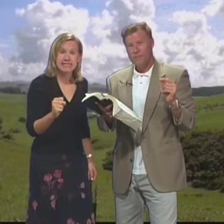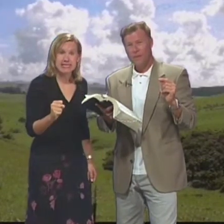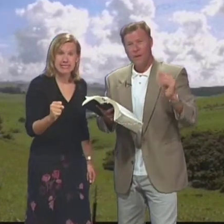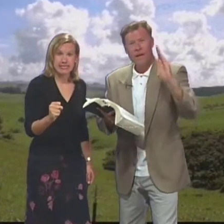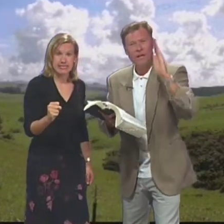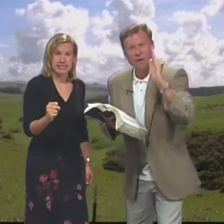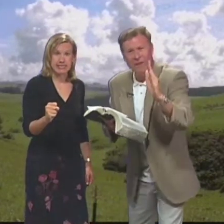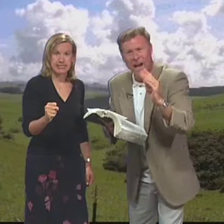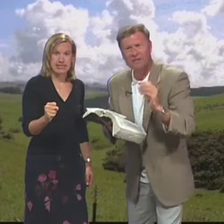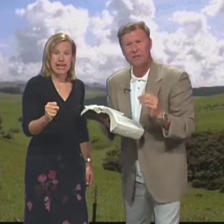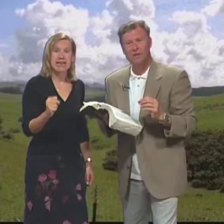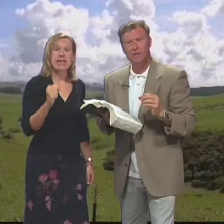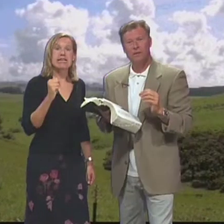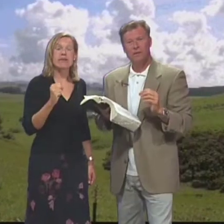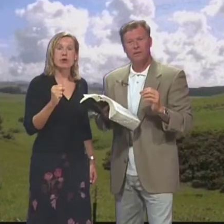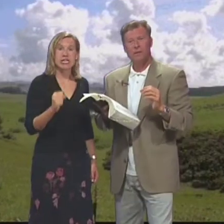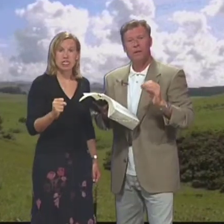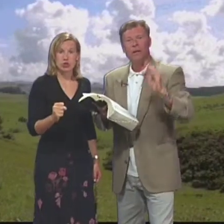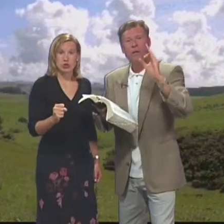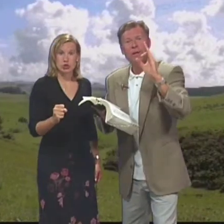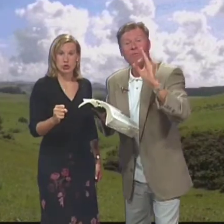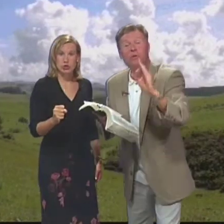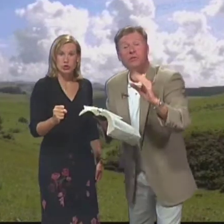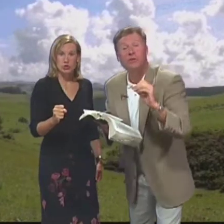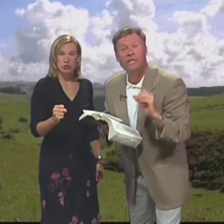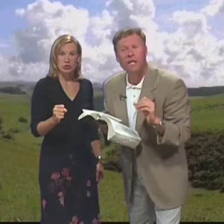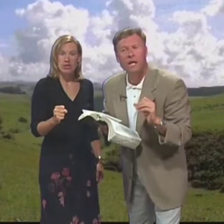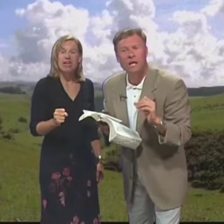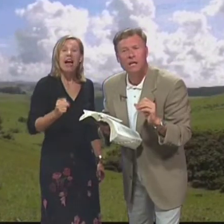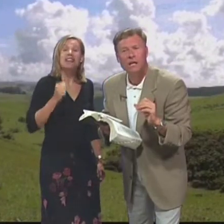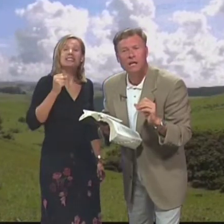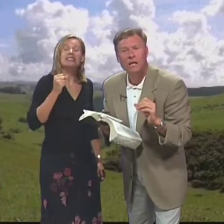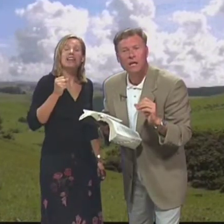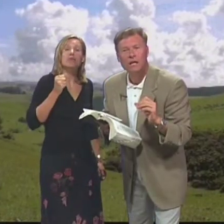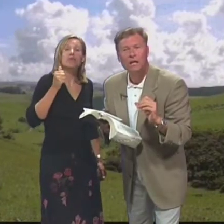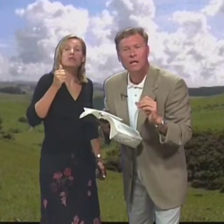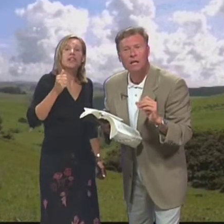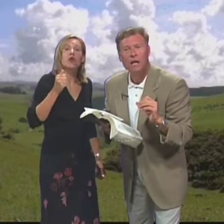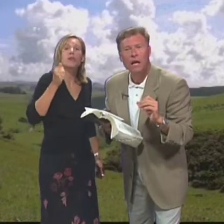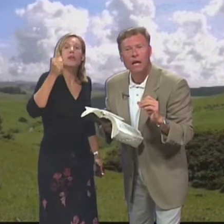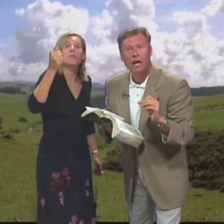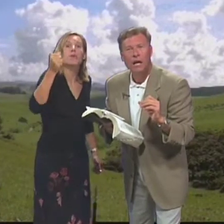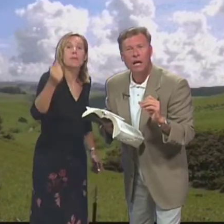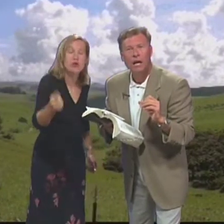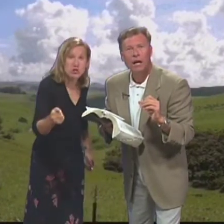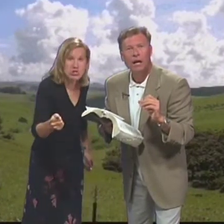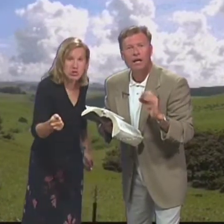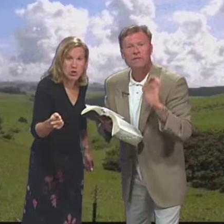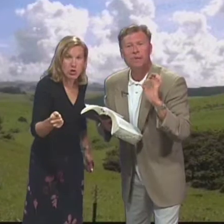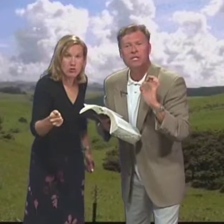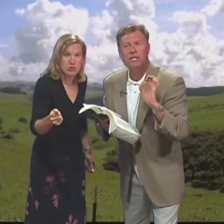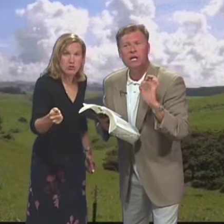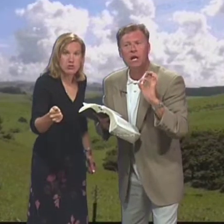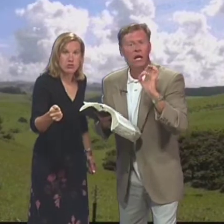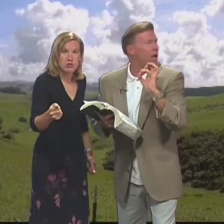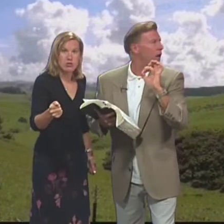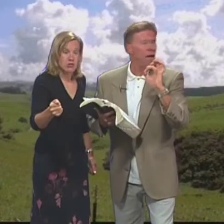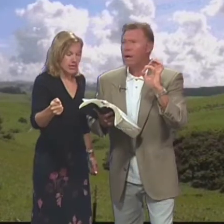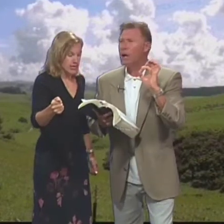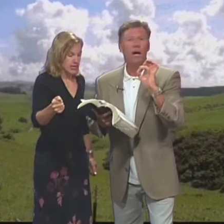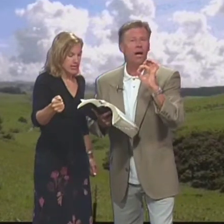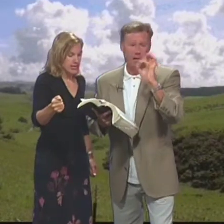veces In the book of Acts In el libro de Hechos Being purpose driven Al ser impulsado Por el propósito Is mentioned